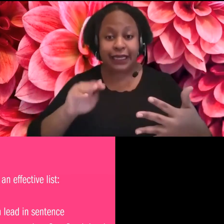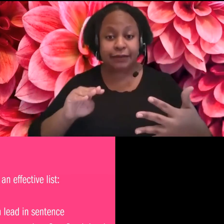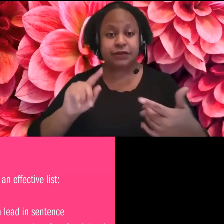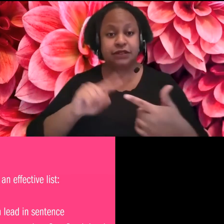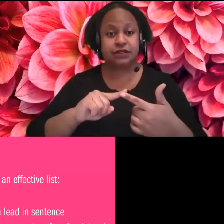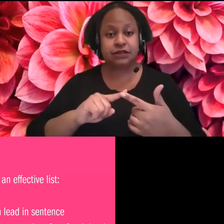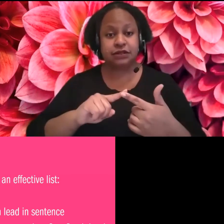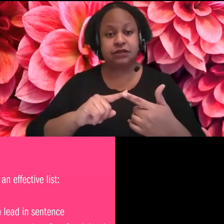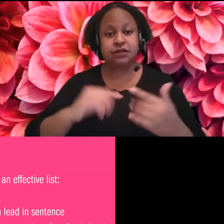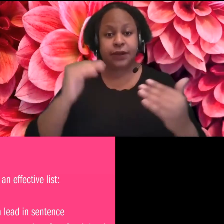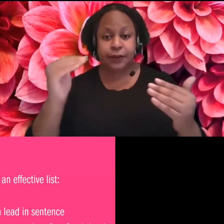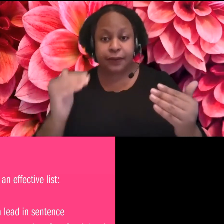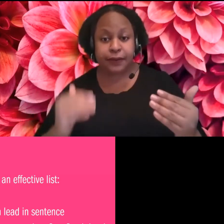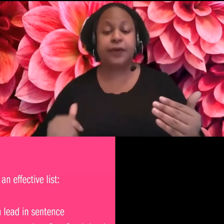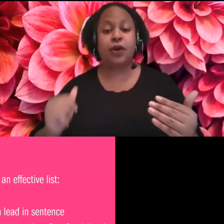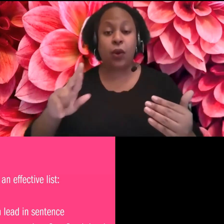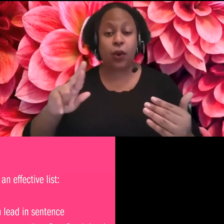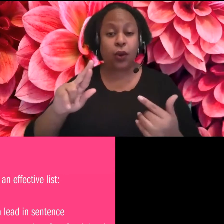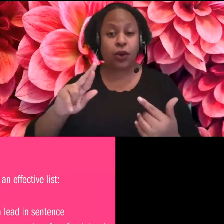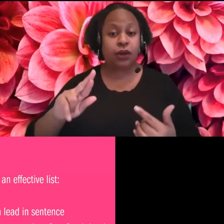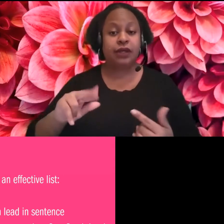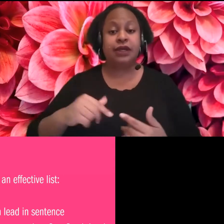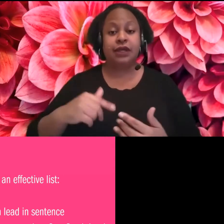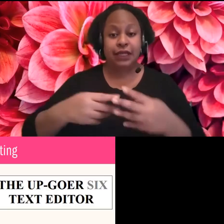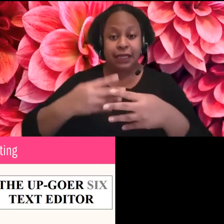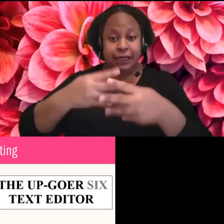parse. So